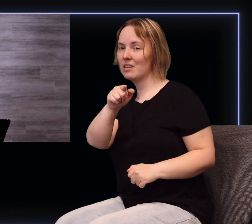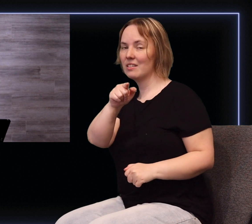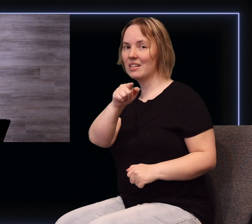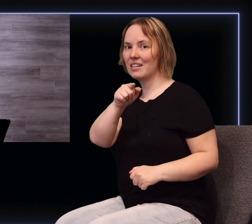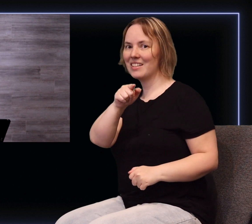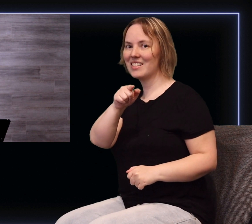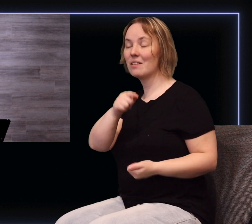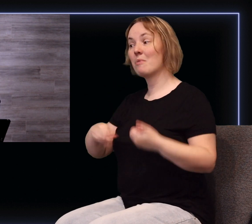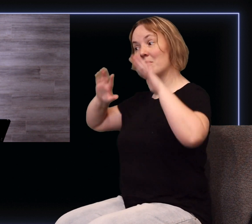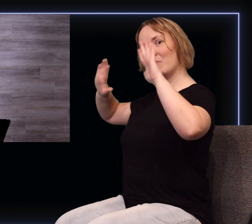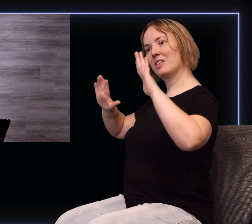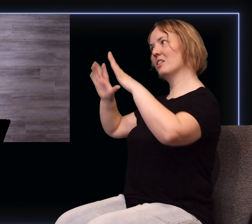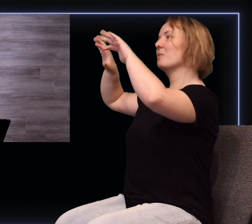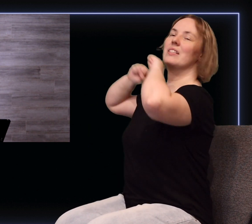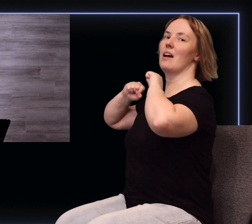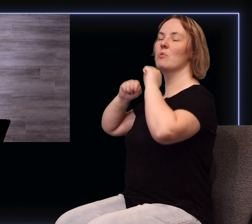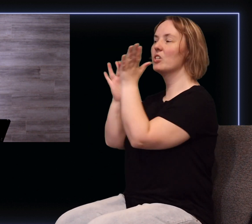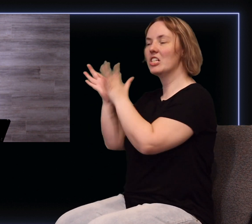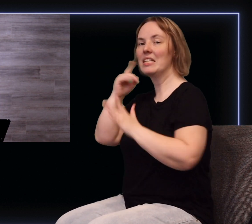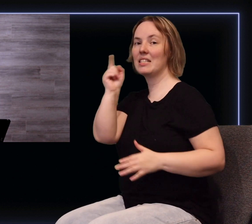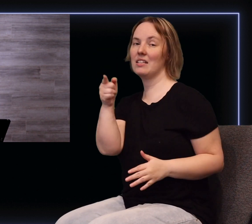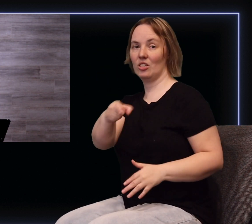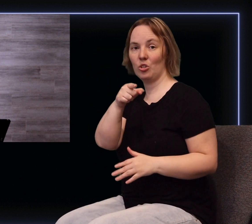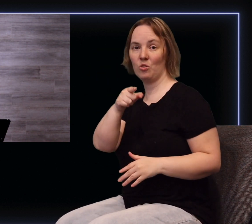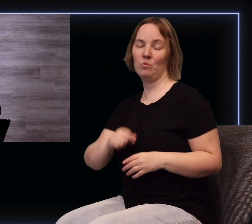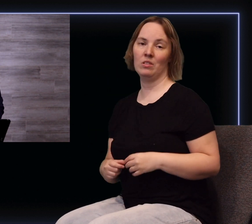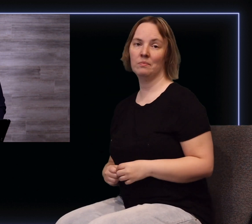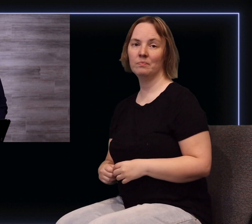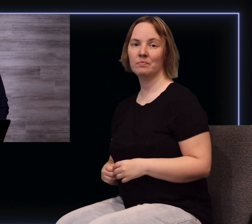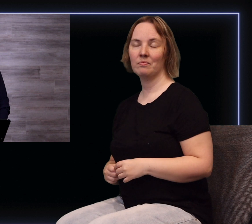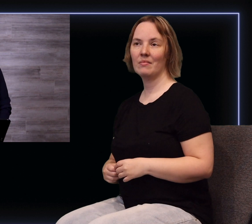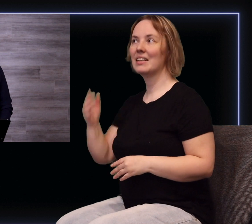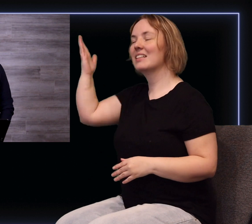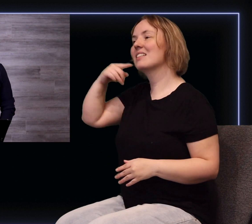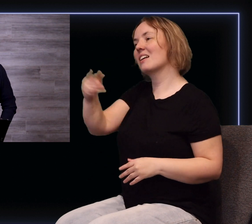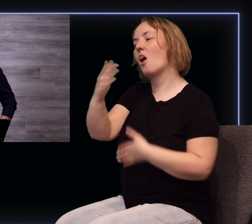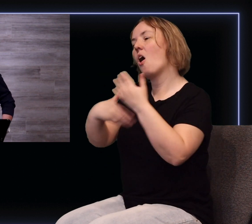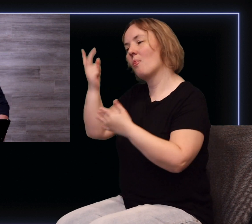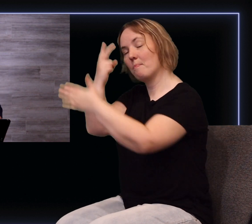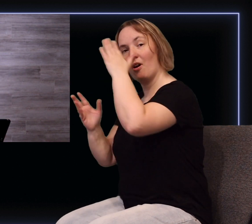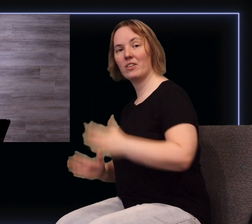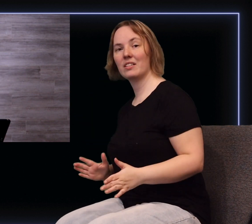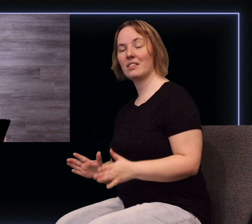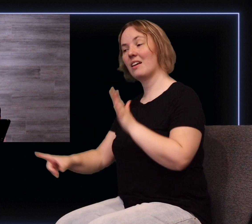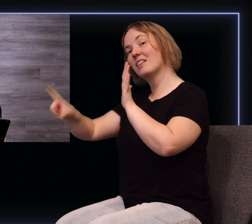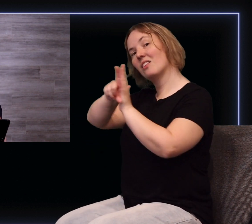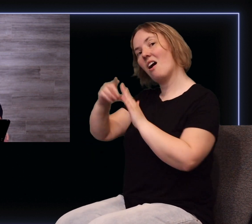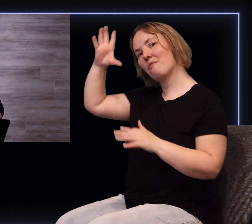is by being willing to accept what Jesus says to you. He said all the prophets and the law of Moses